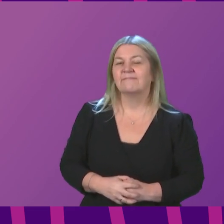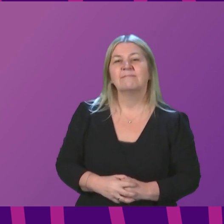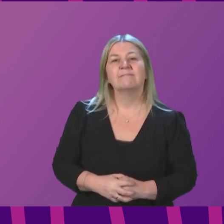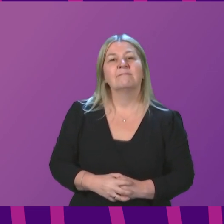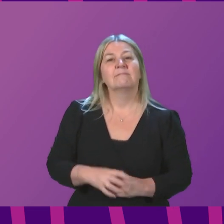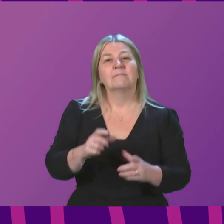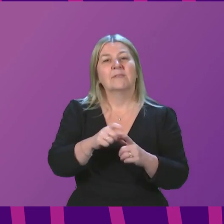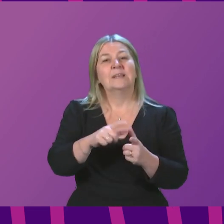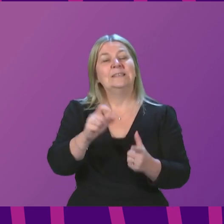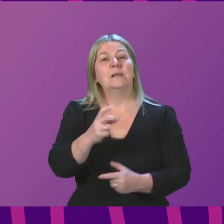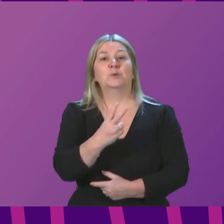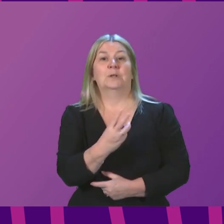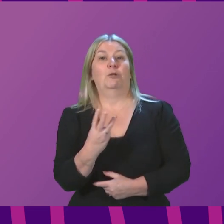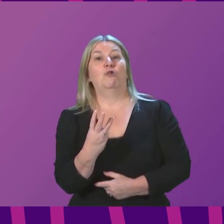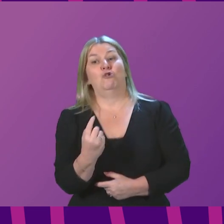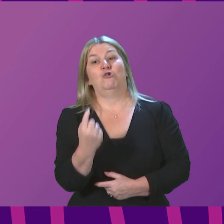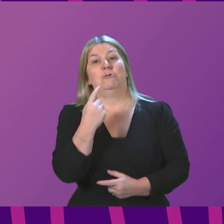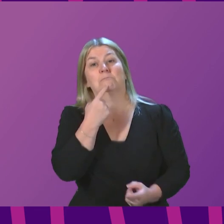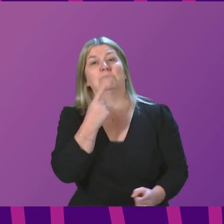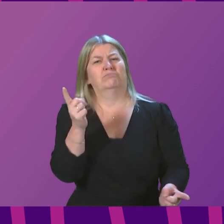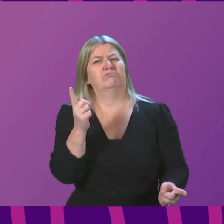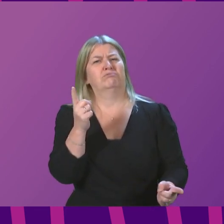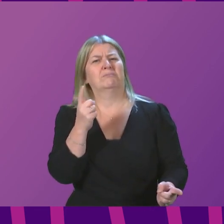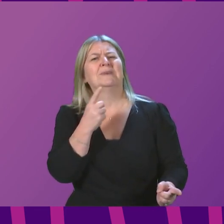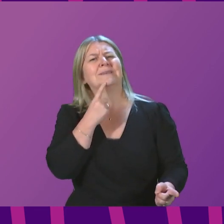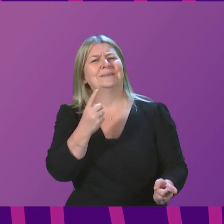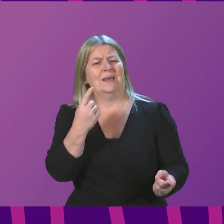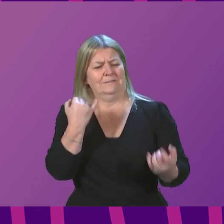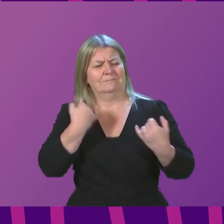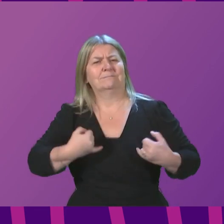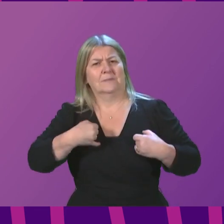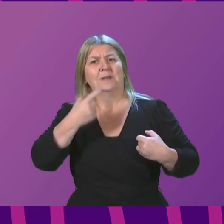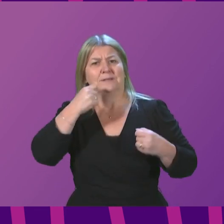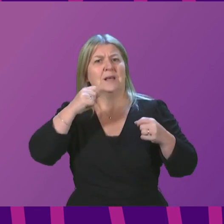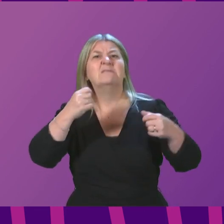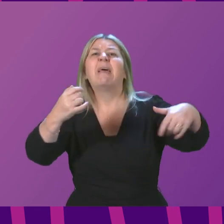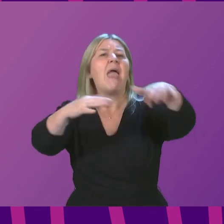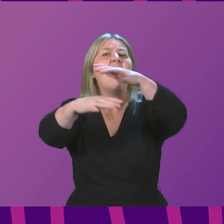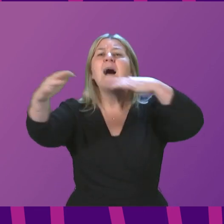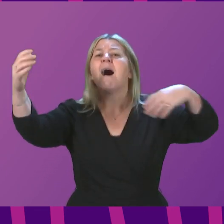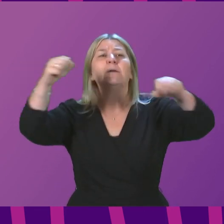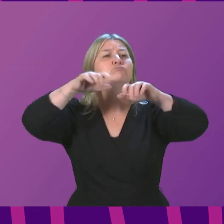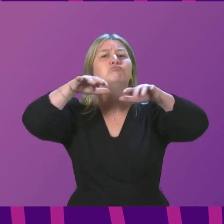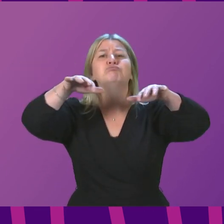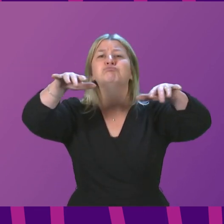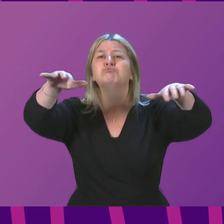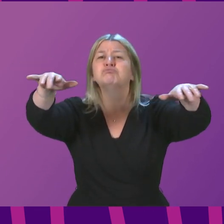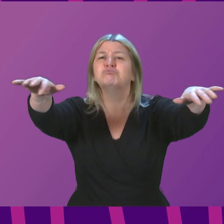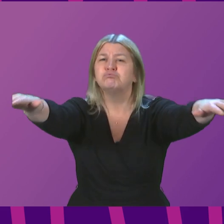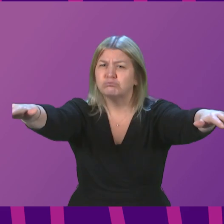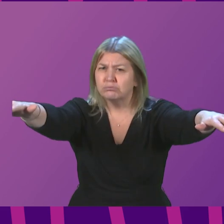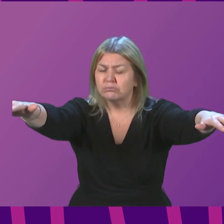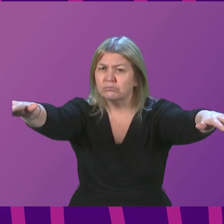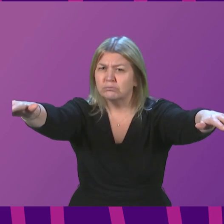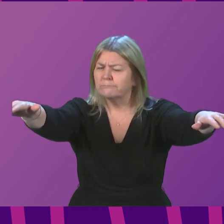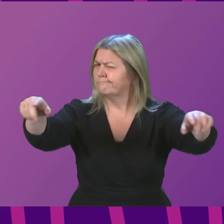announcement by WHO that the virus can spread through short- and long-range aerosol or short- and long-range airborne transmission, could I